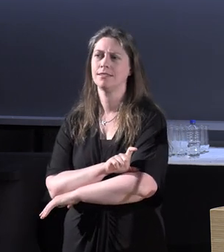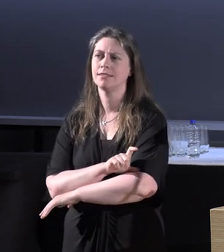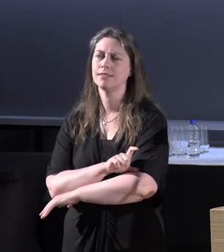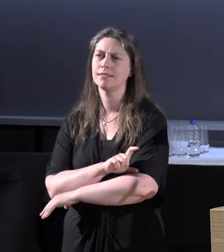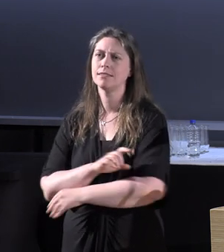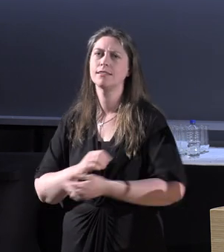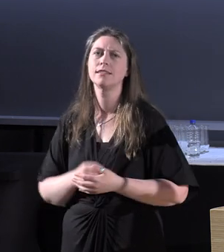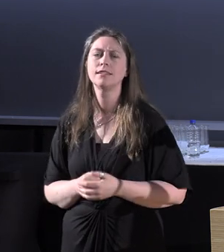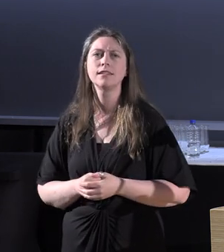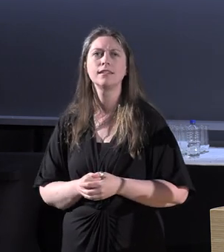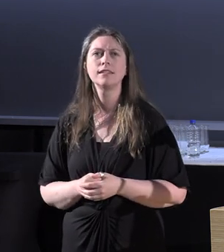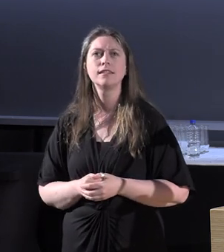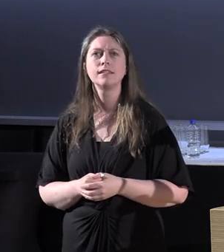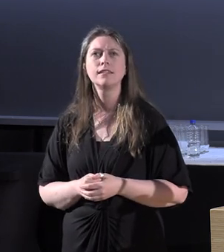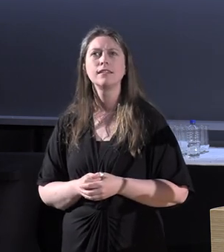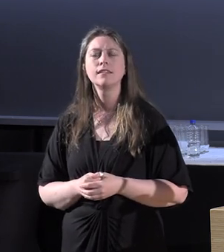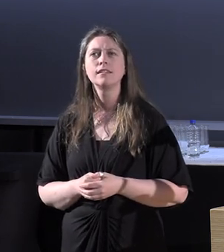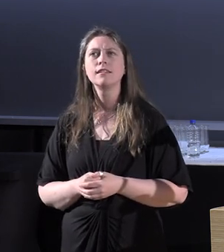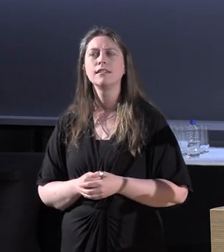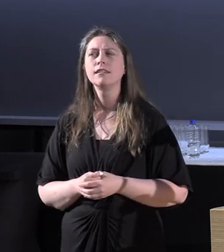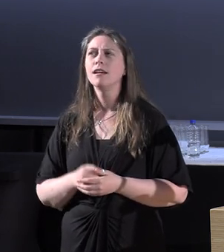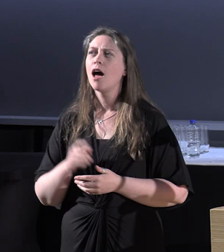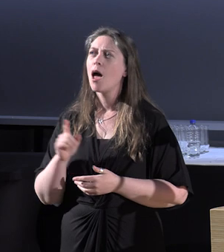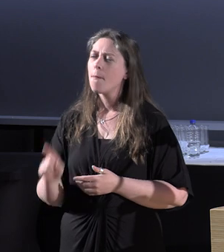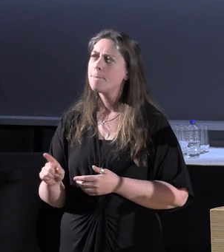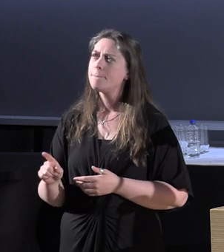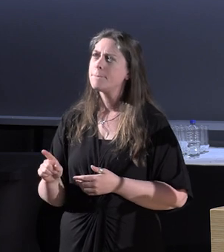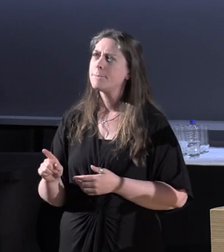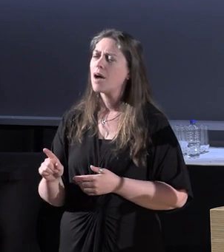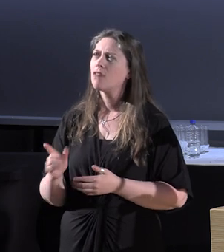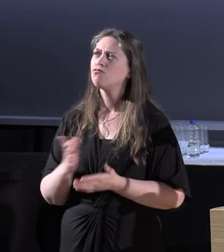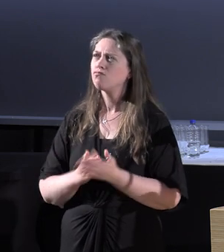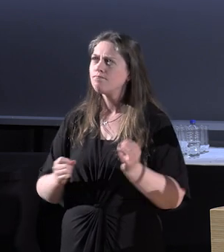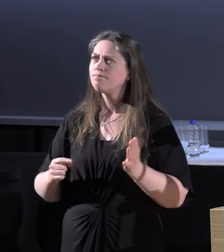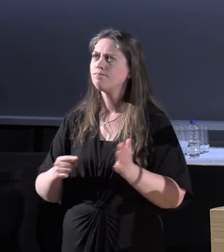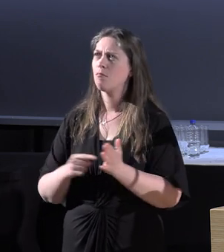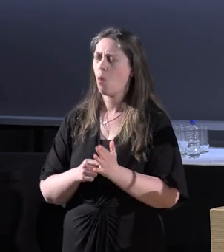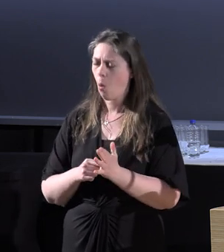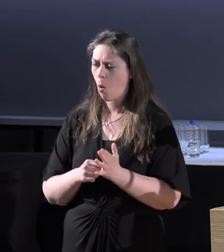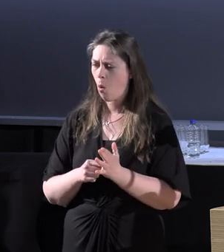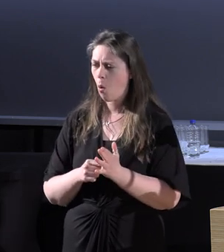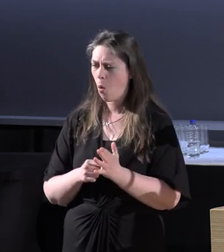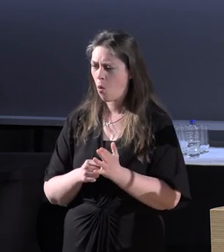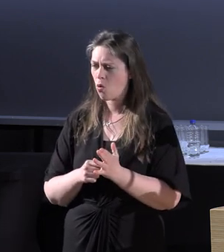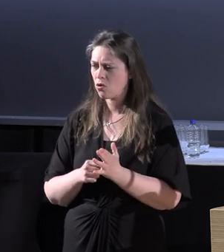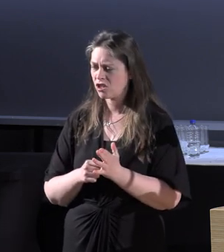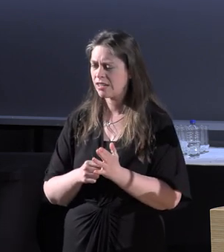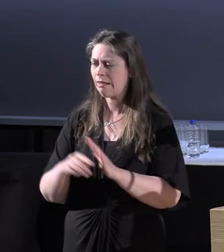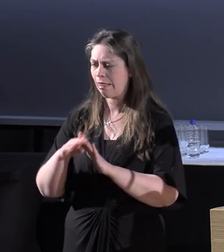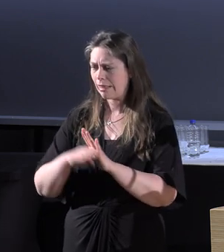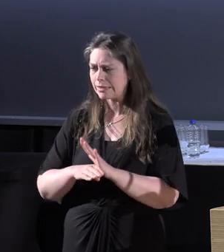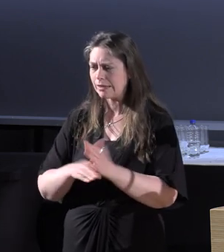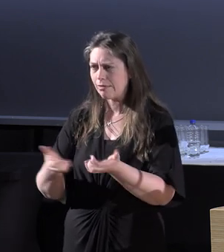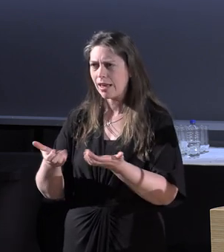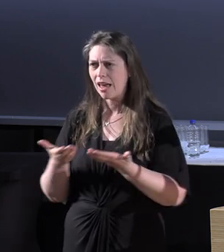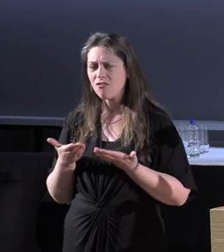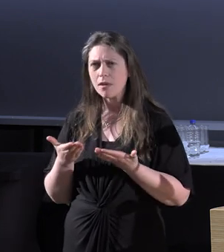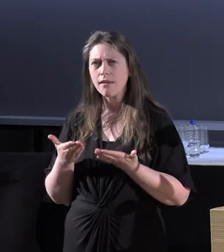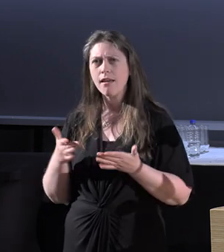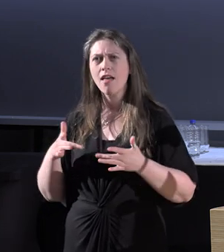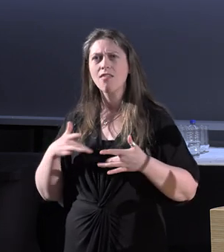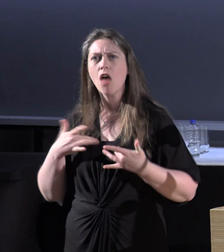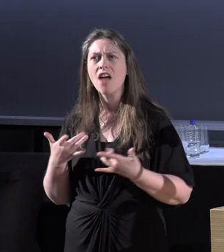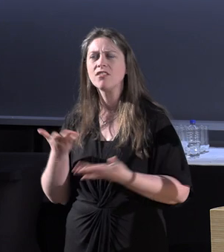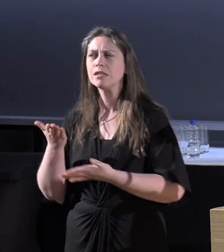But the dictum that was most important was that life is lived in the